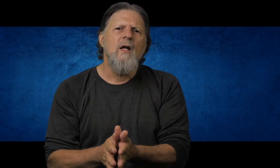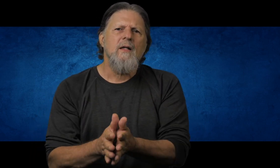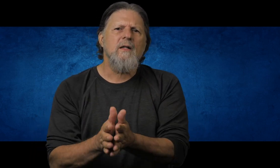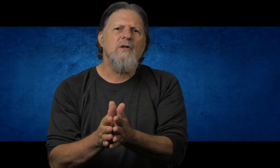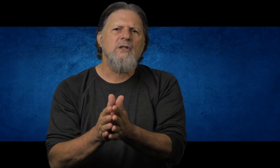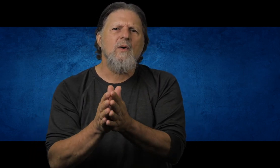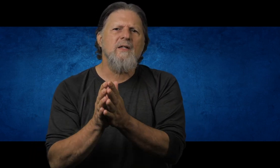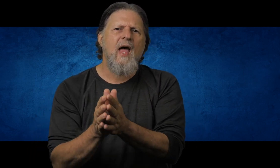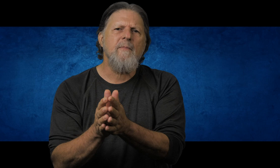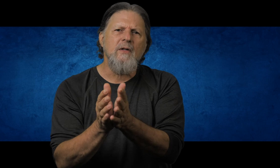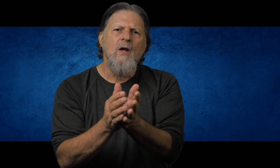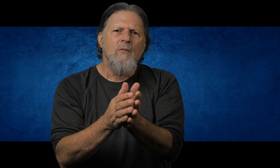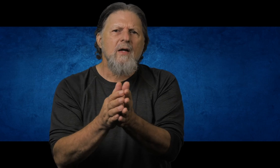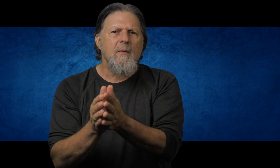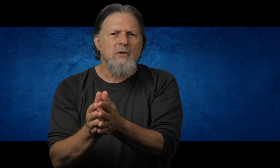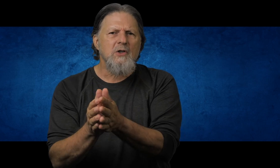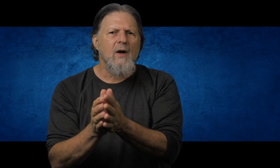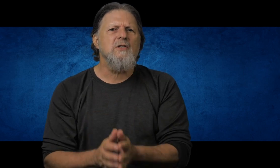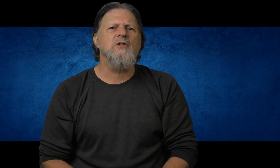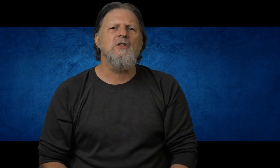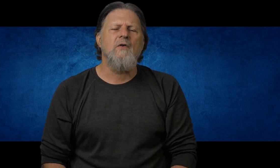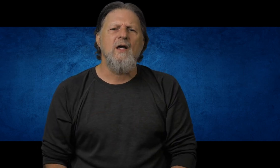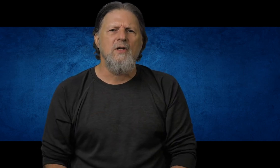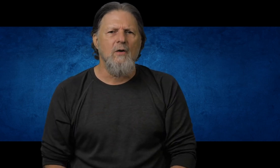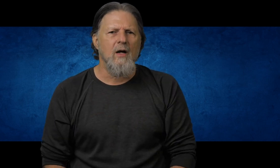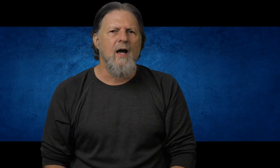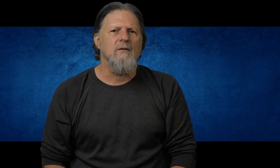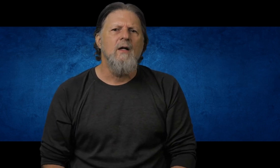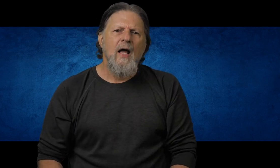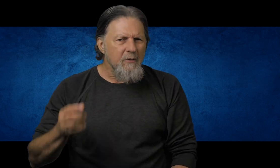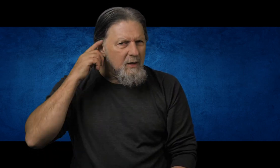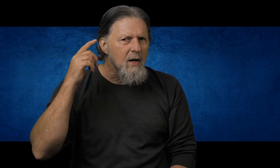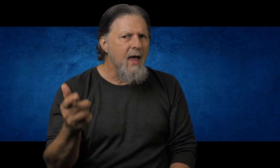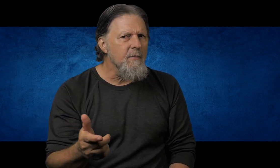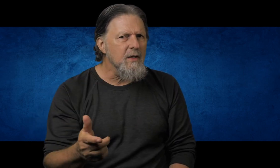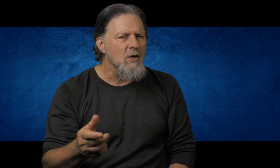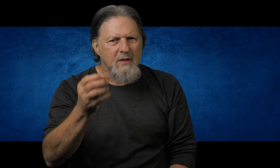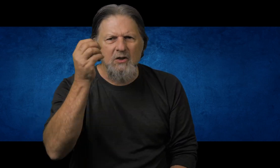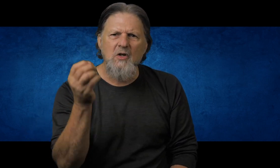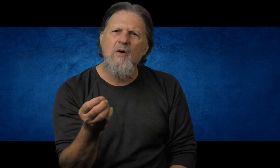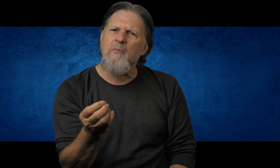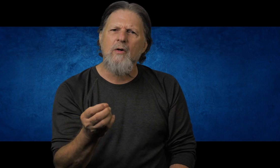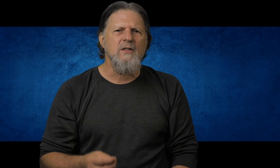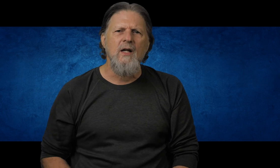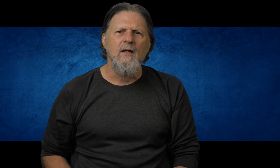that tells us what has happened when God puts the righteousness of Christ into our account. I really want to hammer this home. It's so important, isn't it?